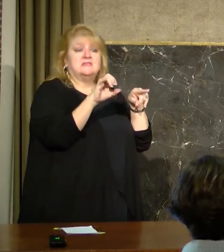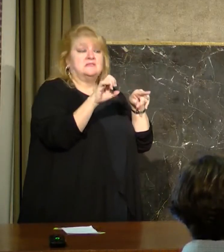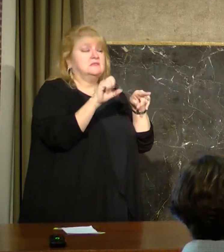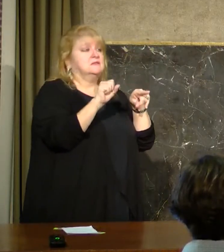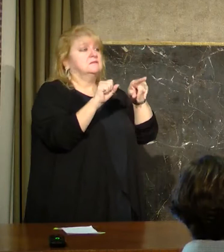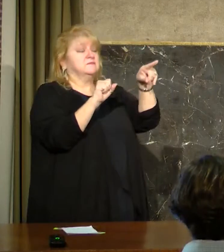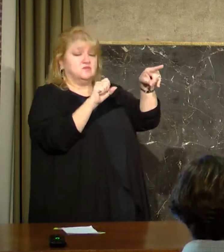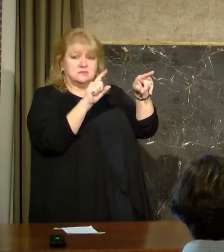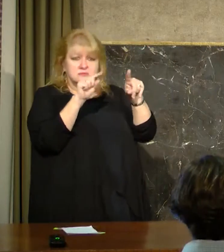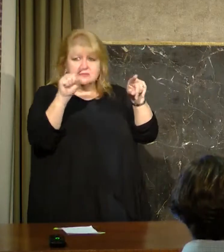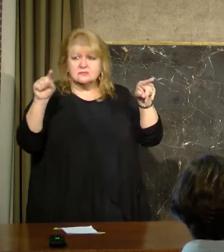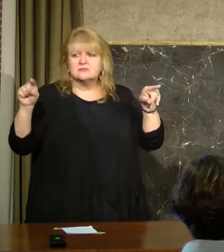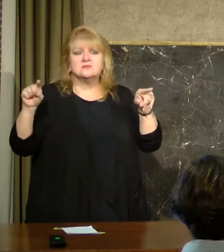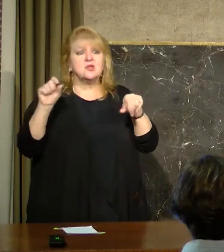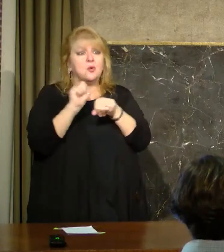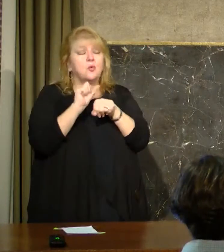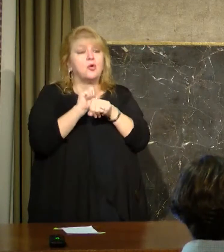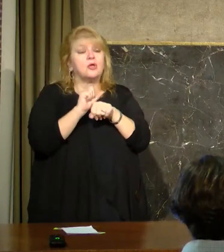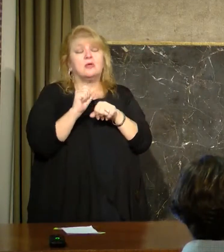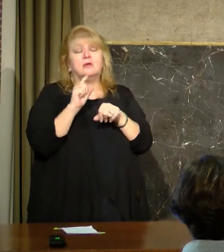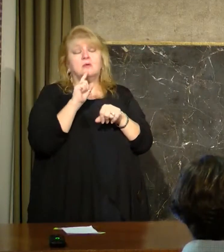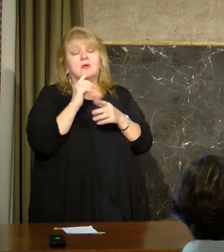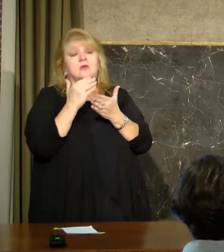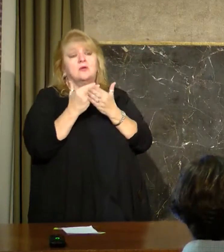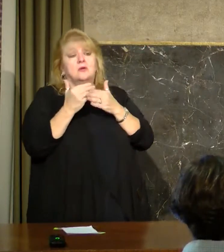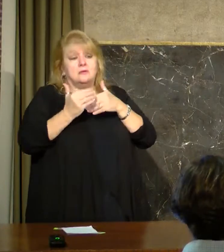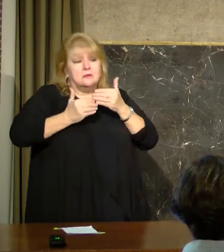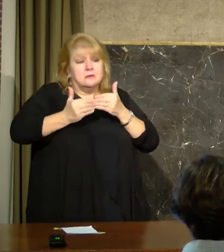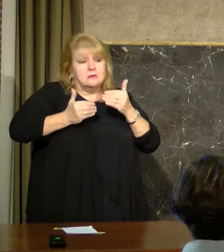assure you this is going to get better over time as well.